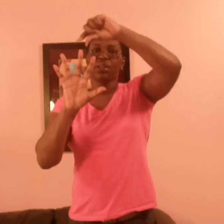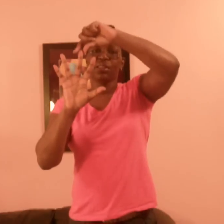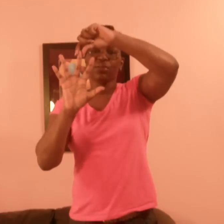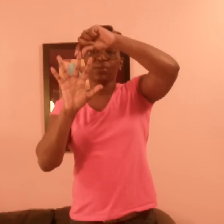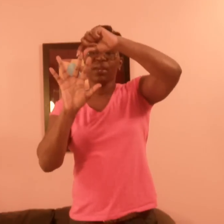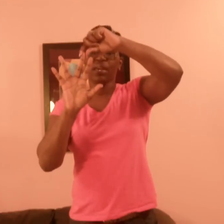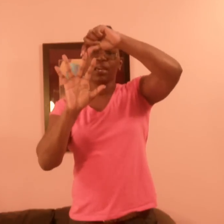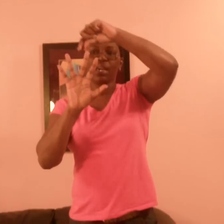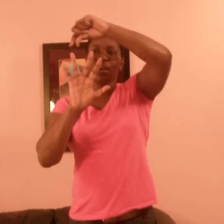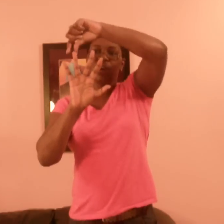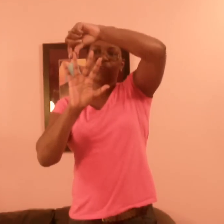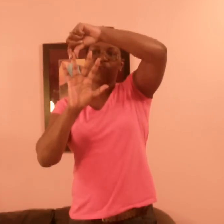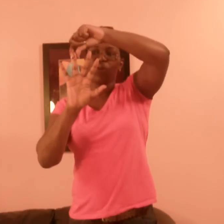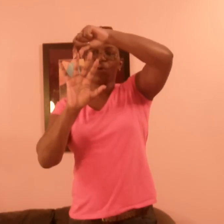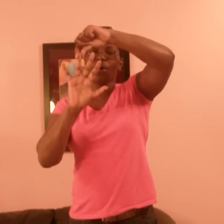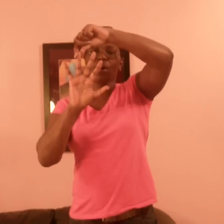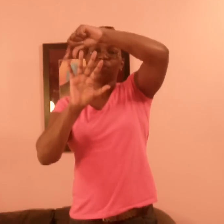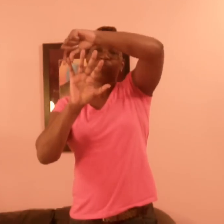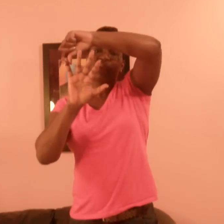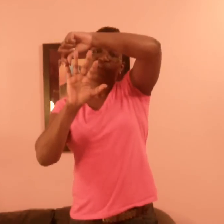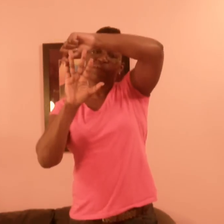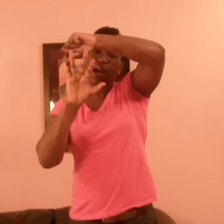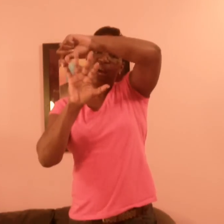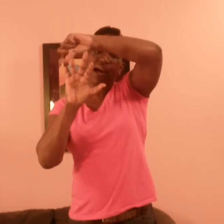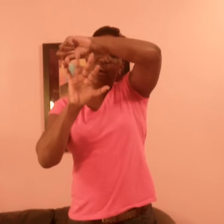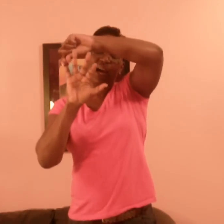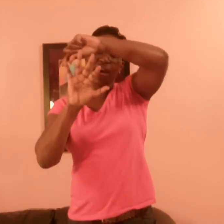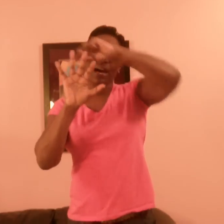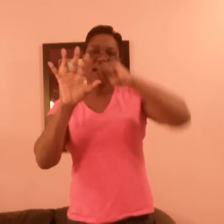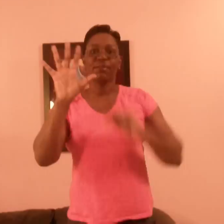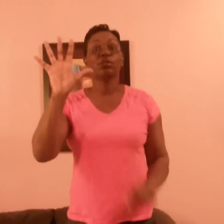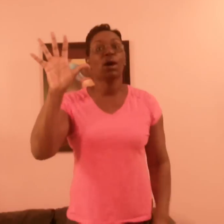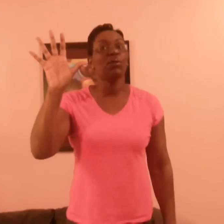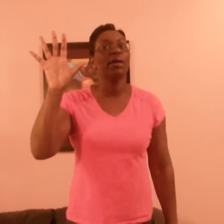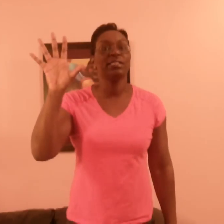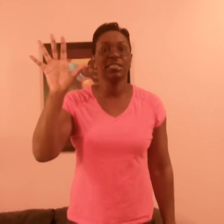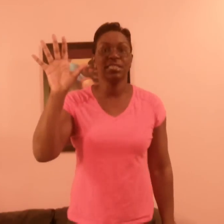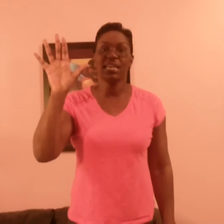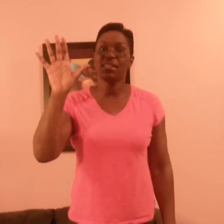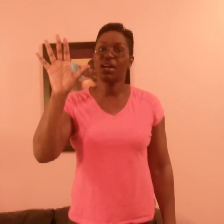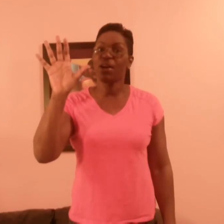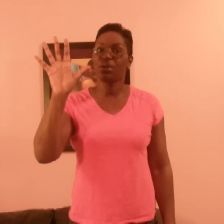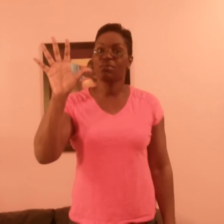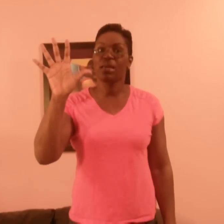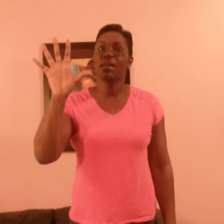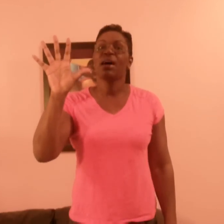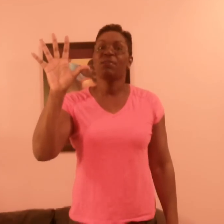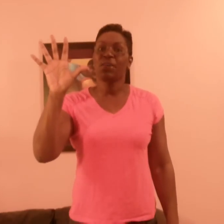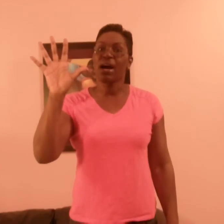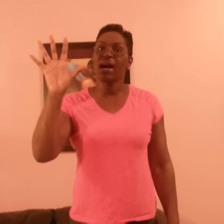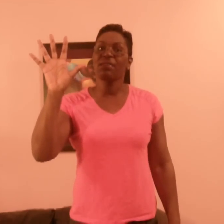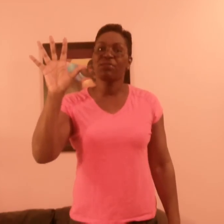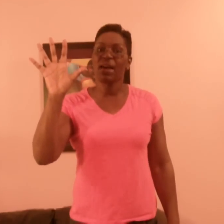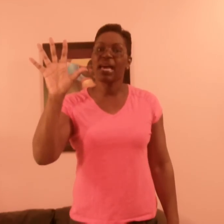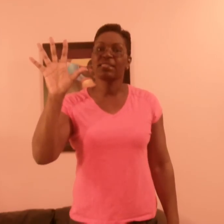three, four, five. So I want you to sing along with me Five Fat